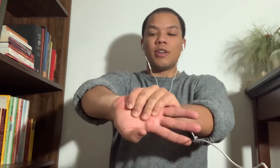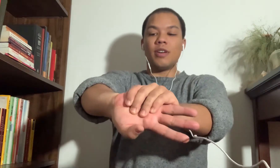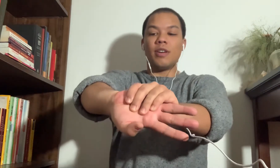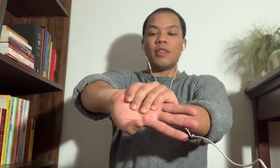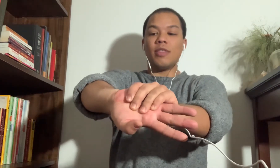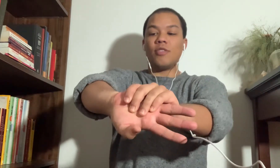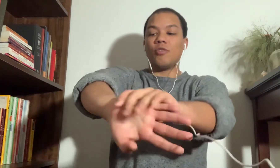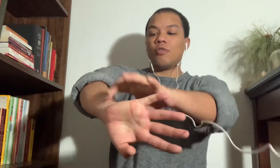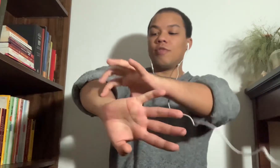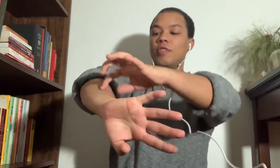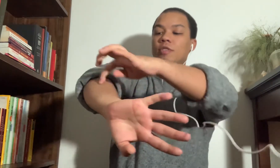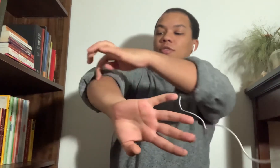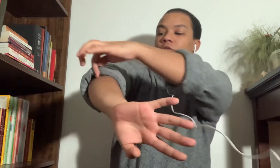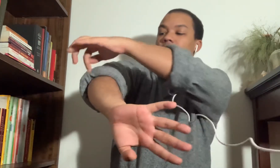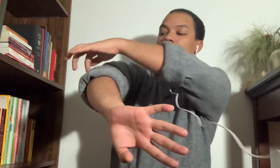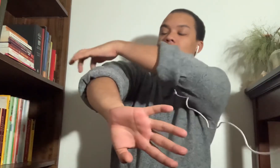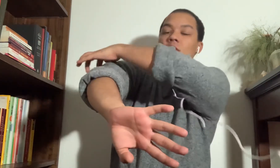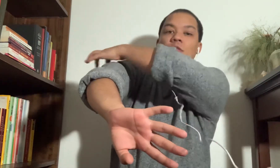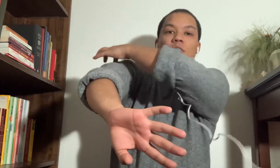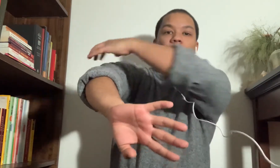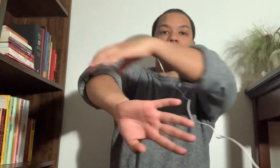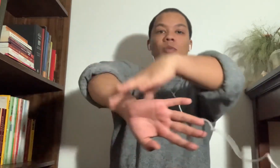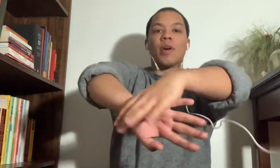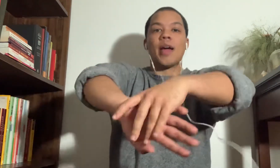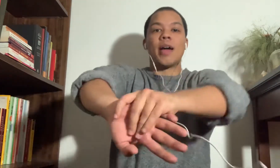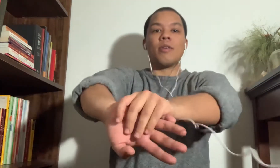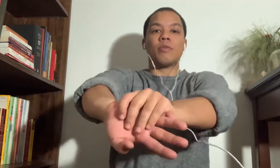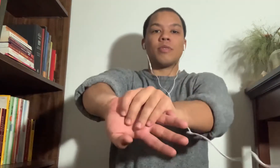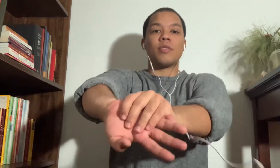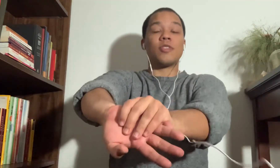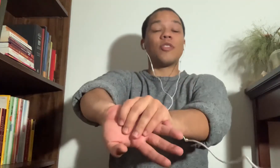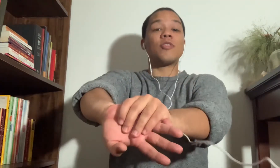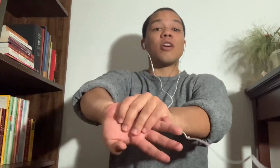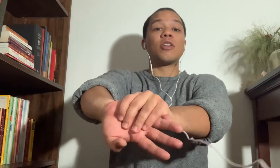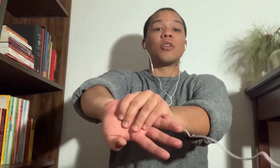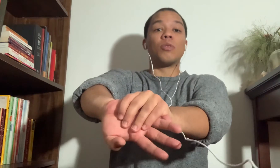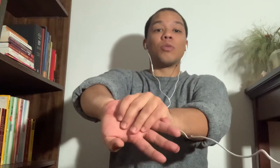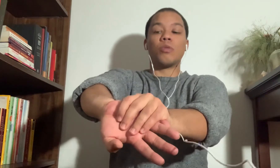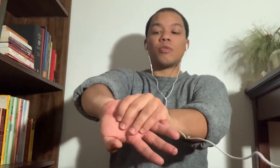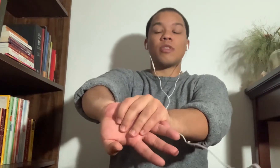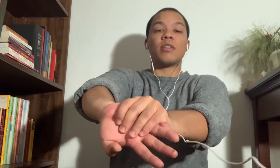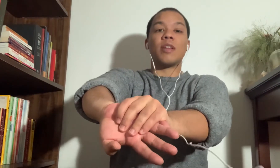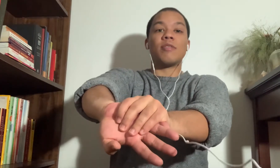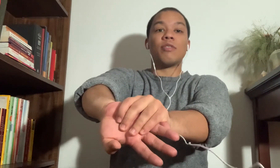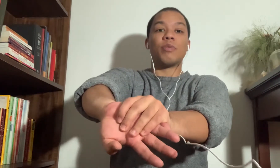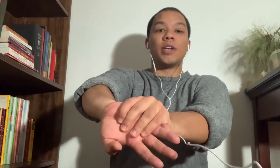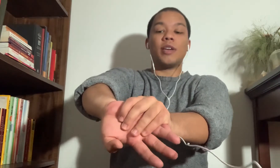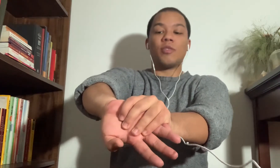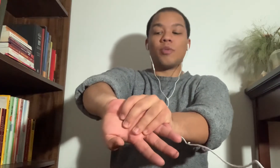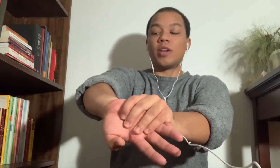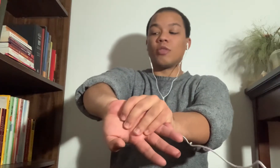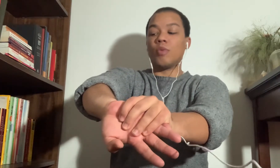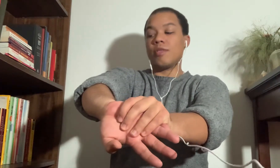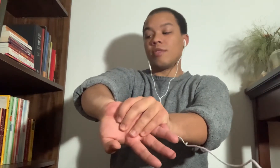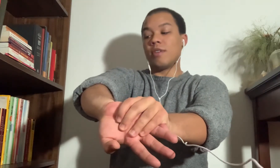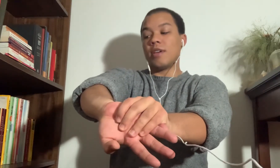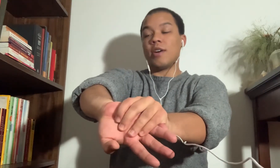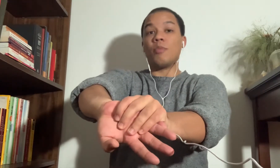And this, you should feel the stretch all the way around. This is called Sankyo. San as in three. So we've got the wrist, elbow,